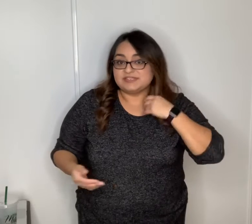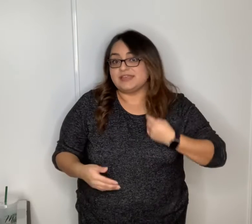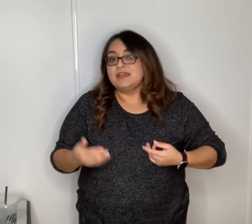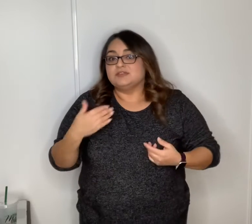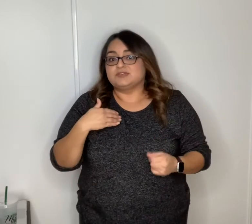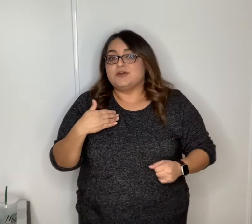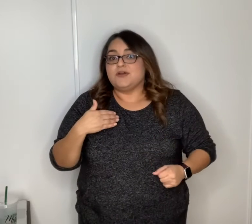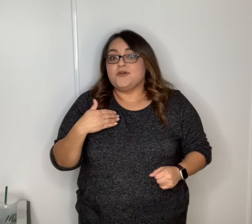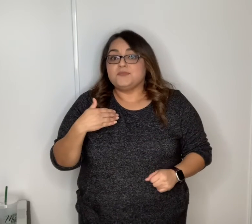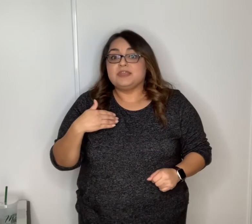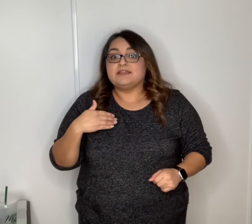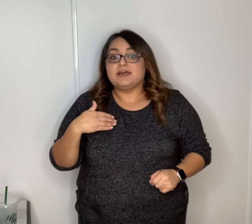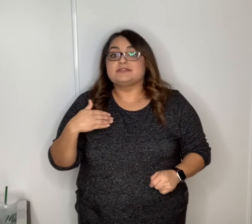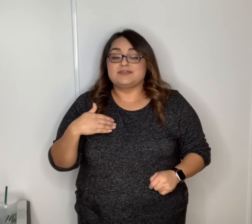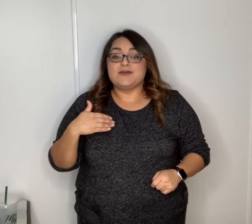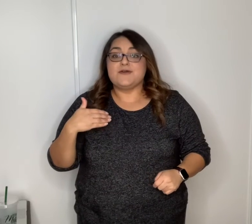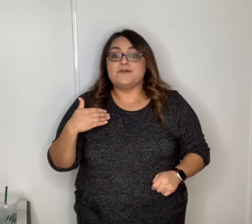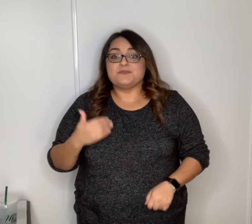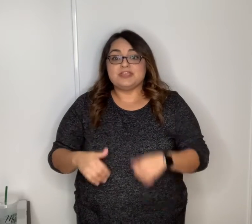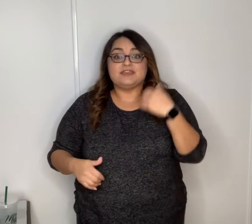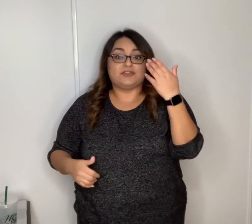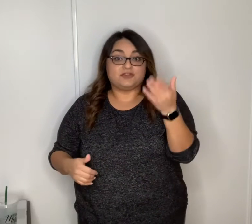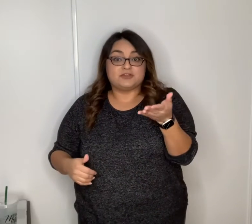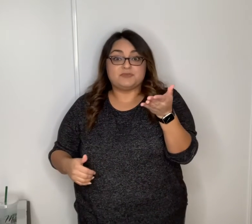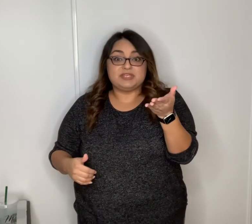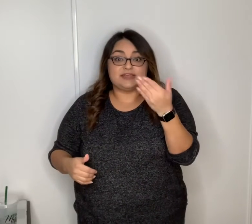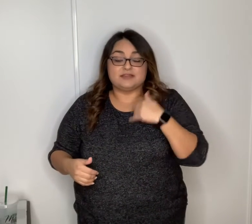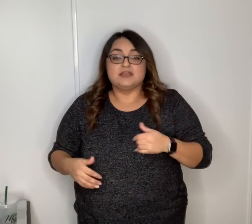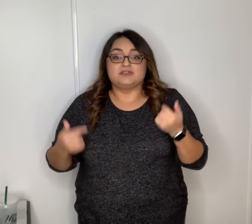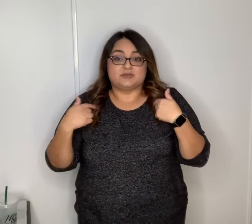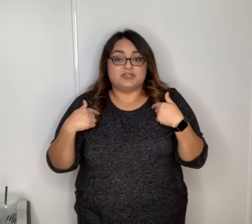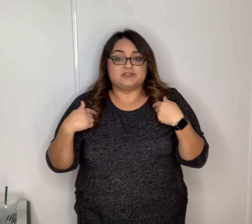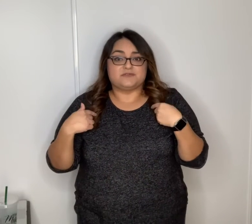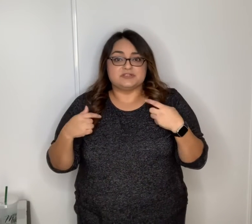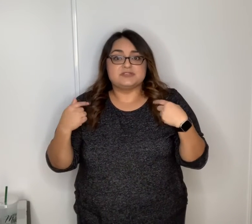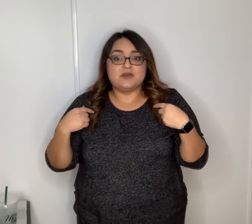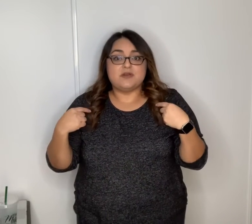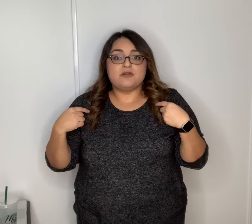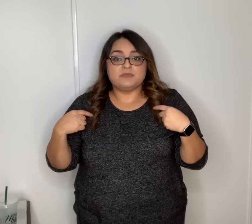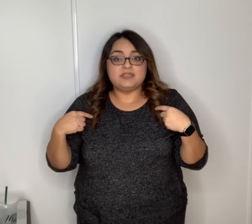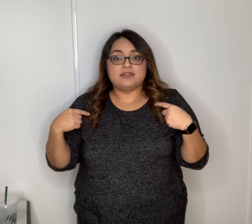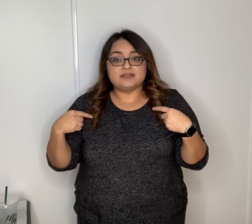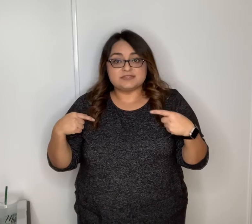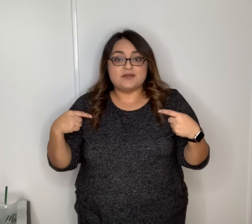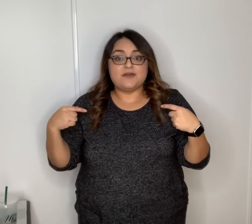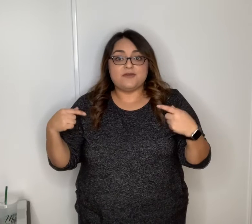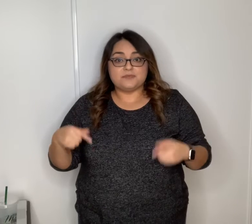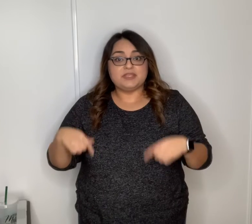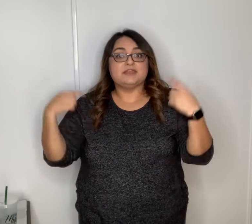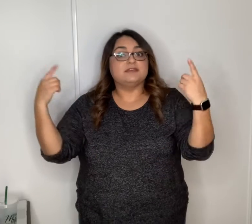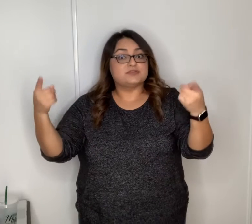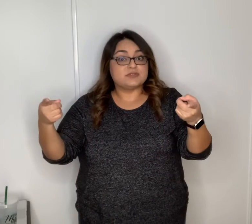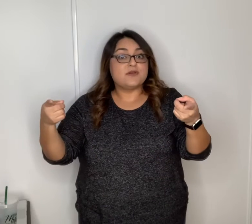say so me la so me and you're gonna repeat that so my turn first so me la so me so